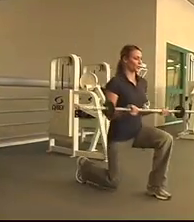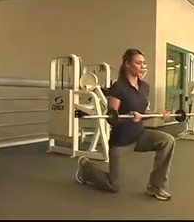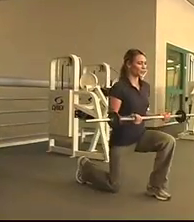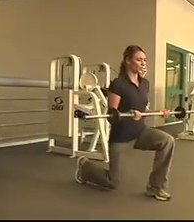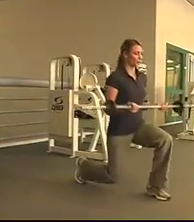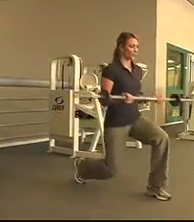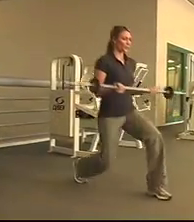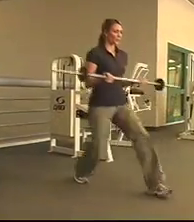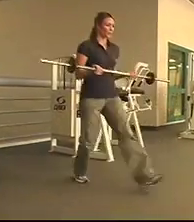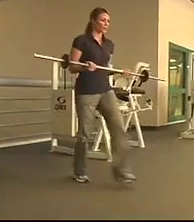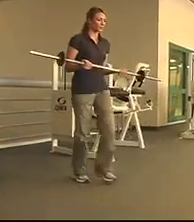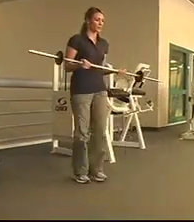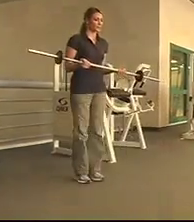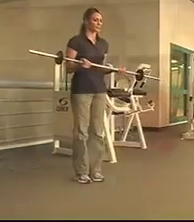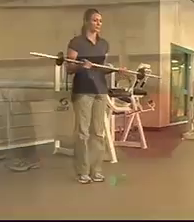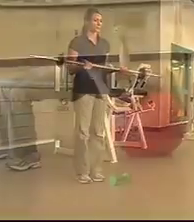I'm coming to put D24 in which is relaxing. Your I in the cooking or Pastor G&R.